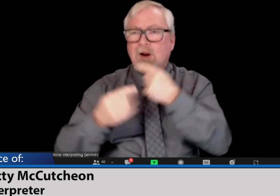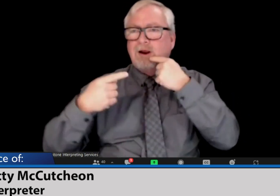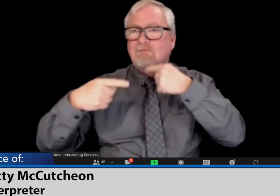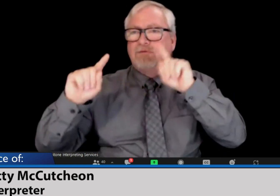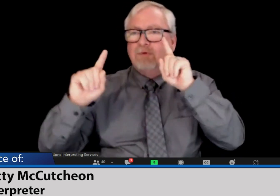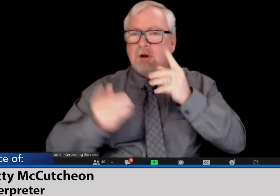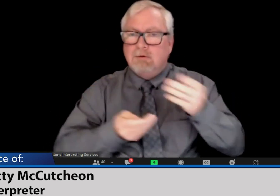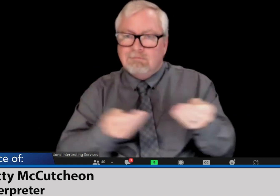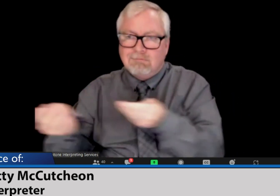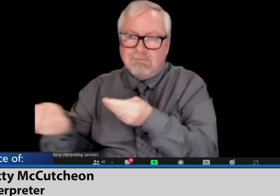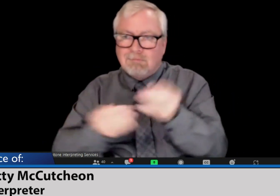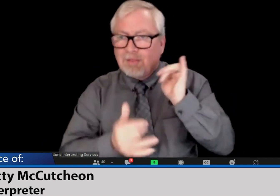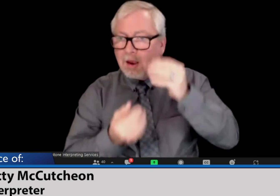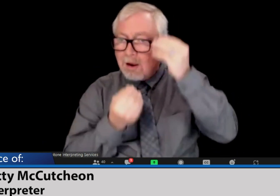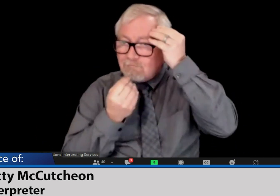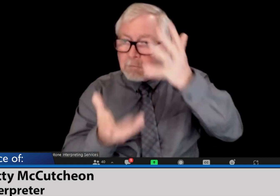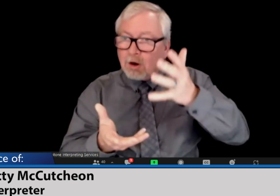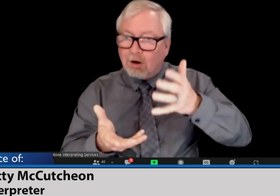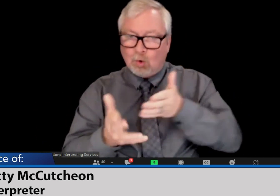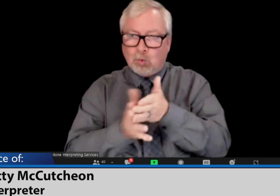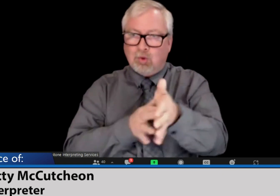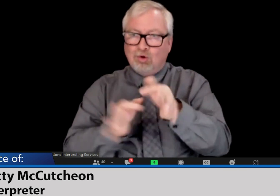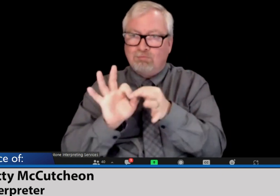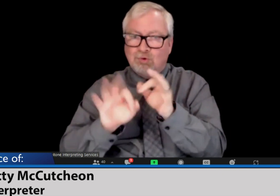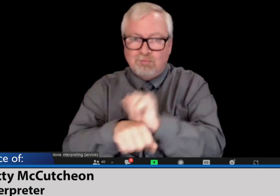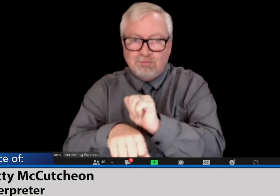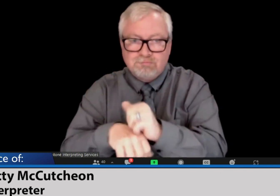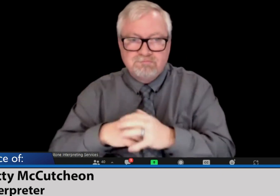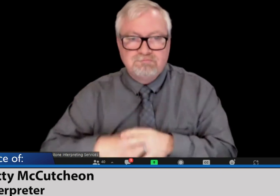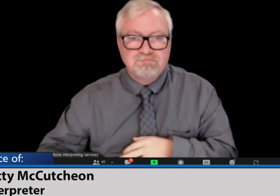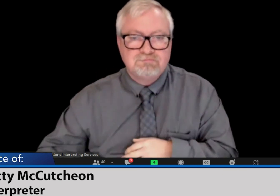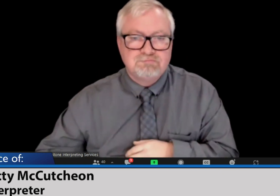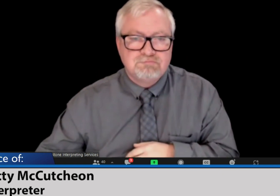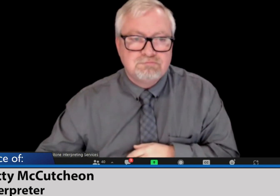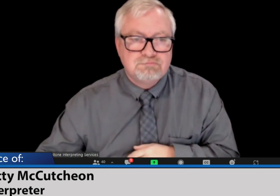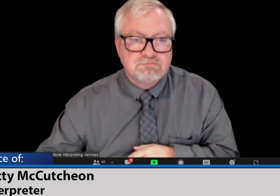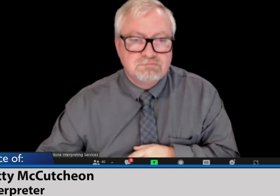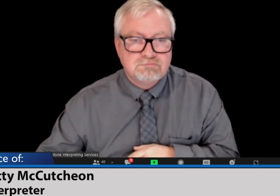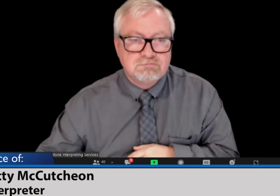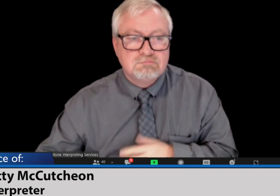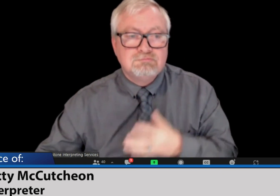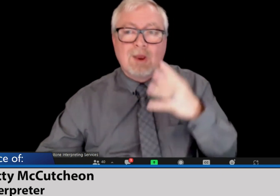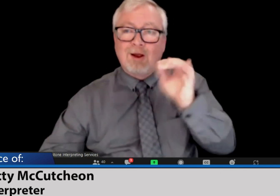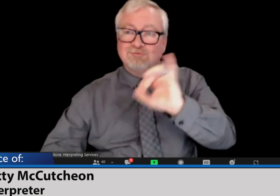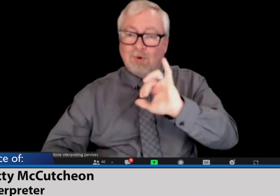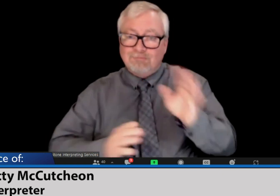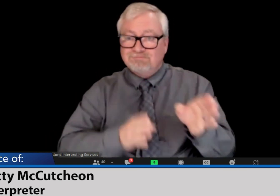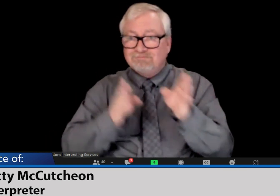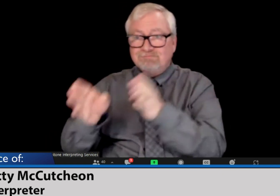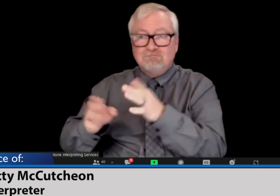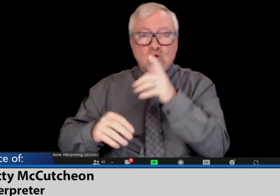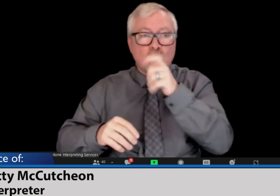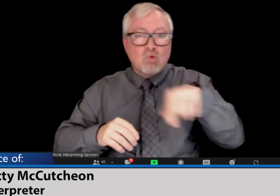depend on it in school. CDIs are the most effective for providing that kind of language facilitation.